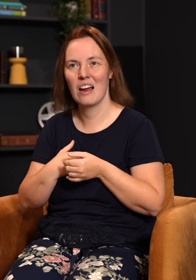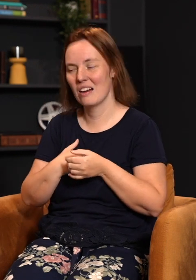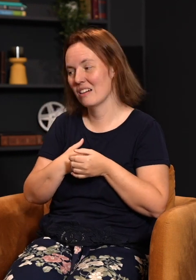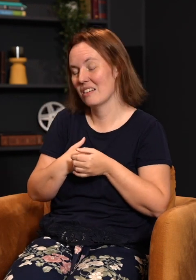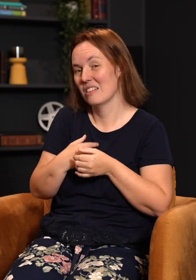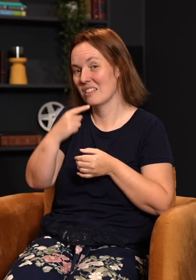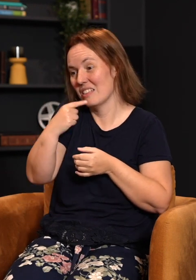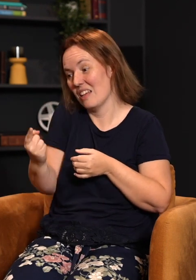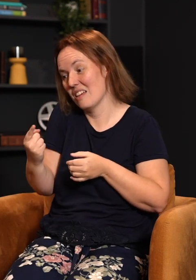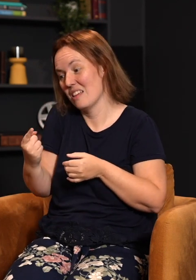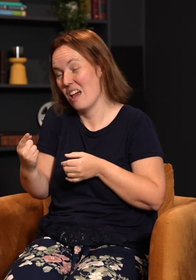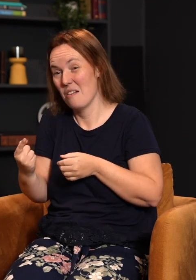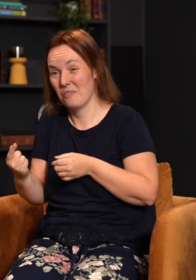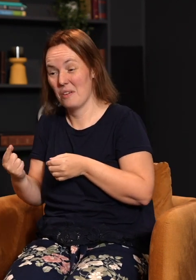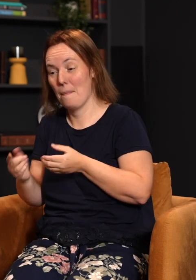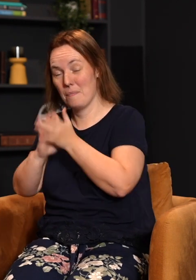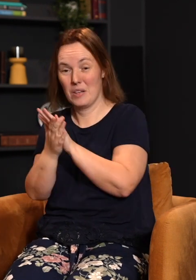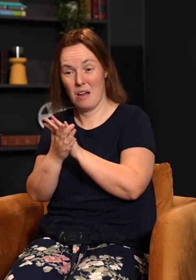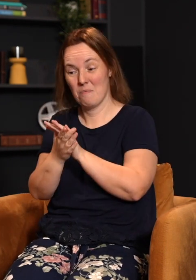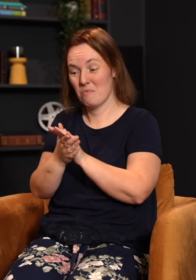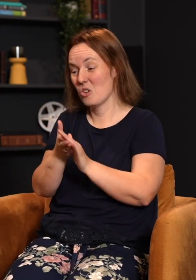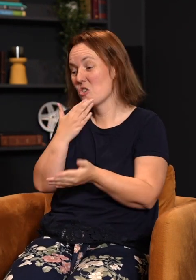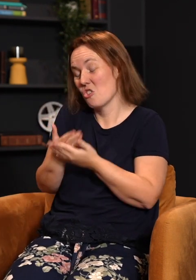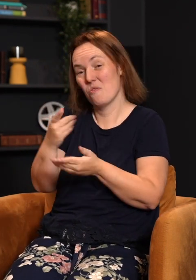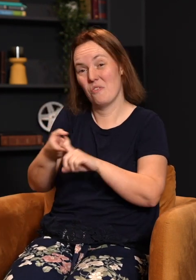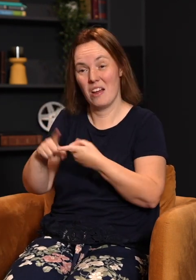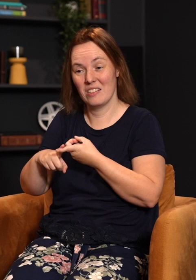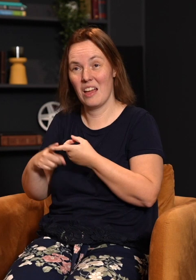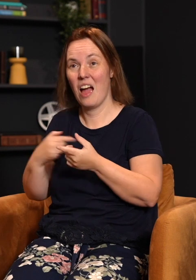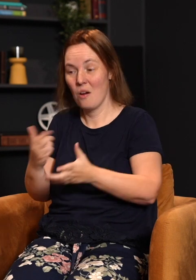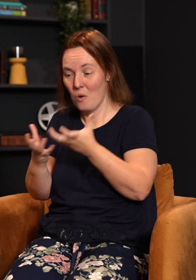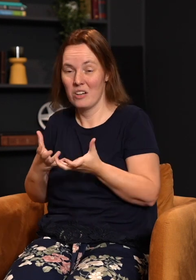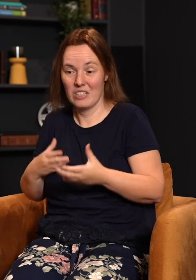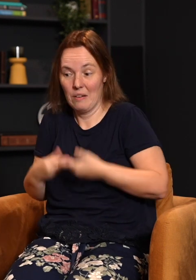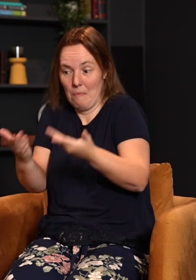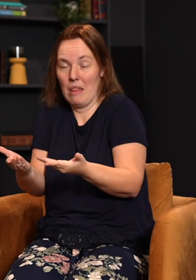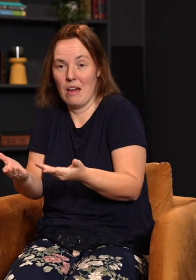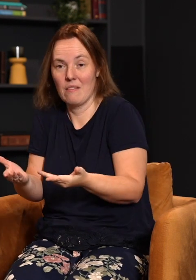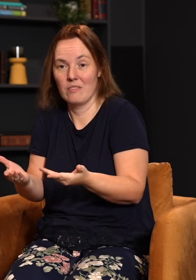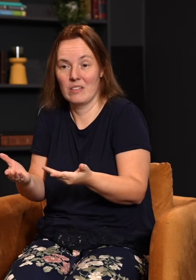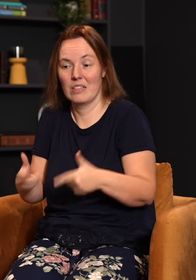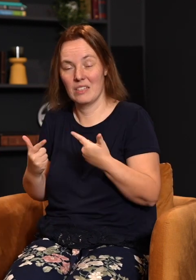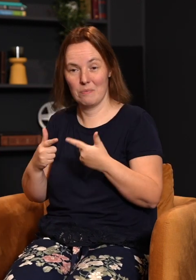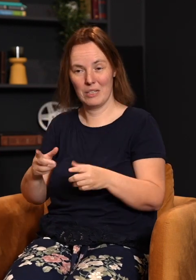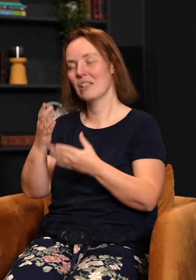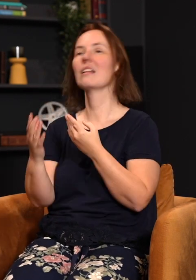hey, we've become good friends with his last couple of years. I really feel bad that he has to die. Listen, I would like to give my life in his place. Let him go free.